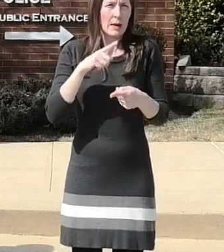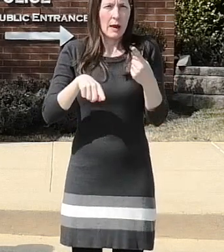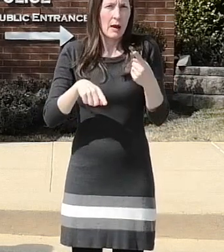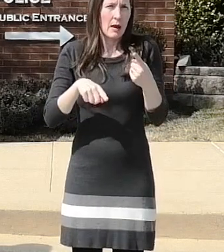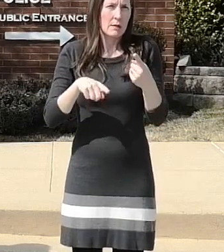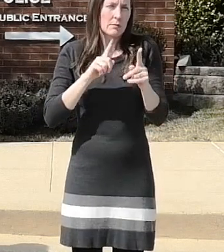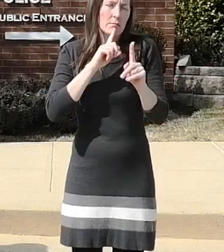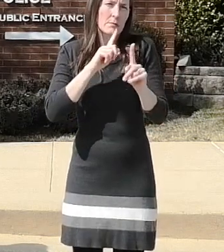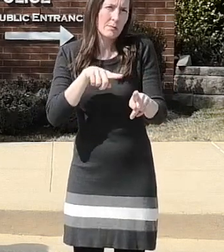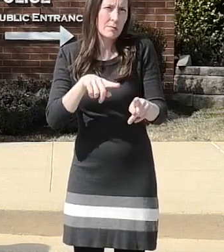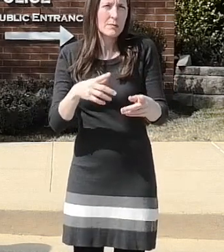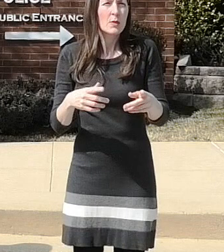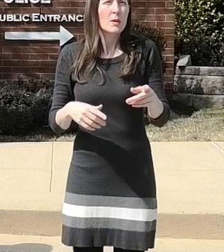really the